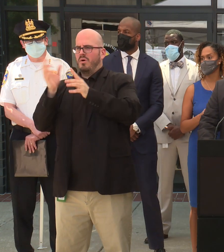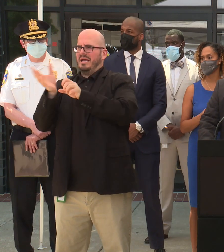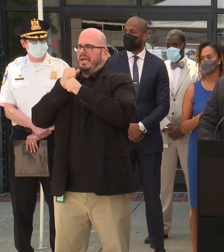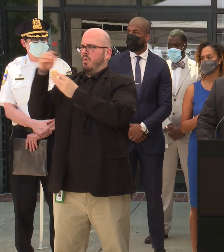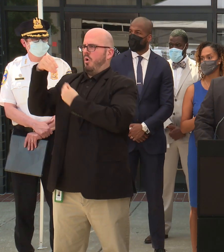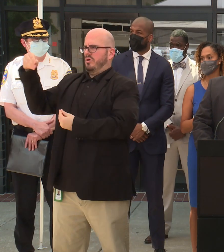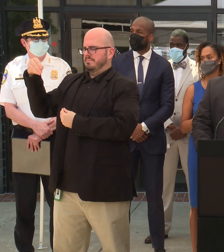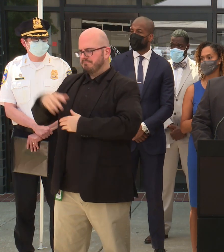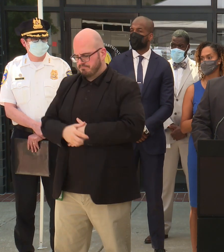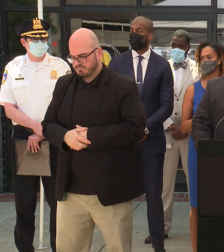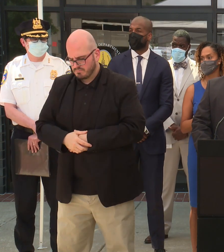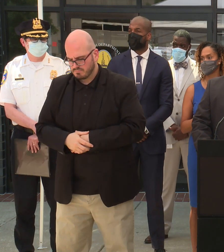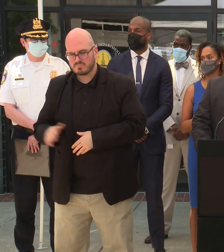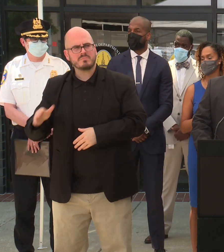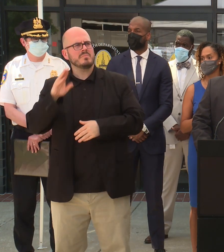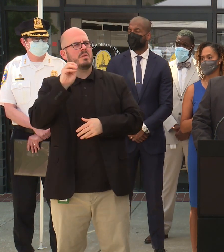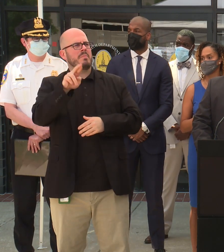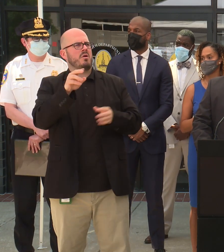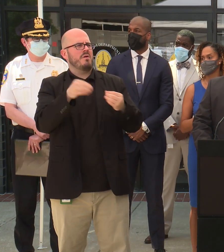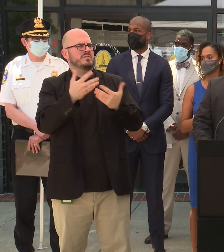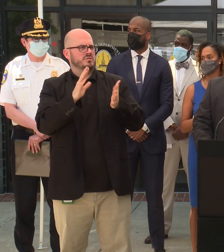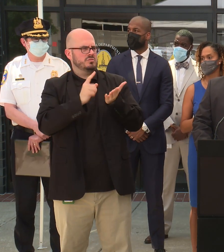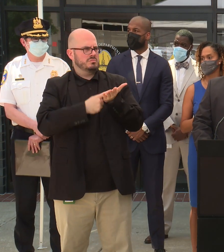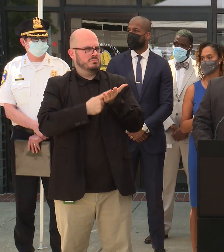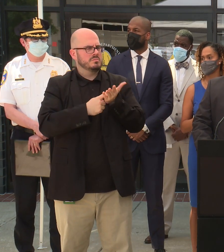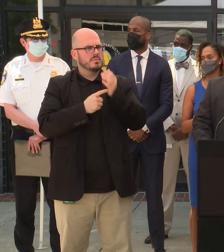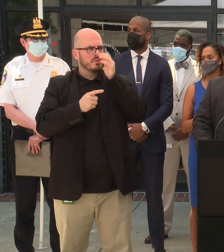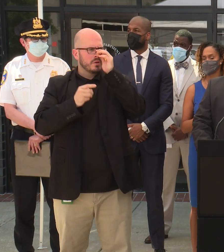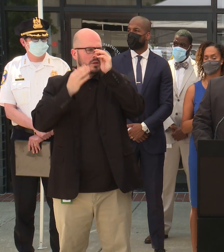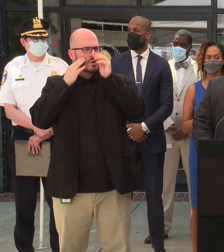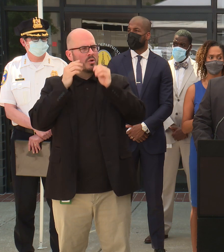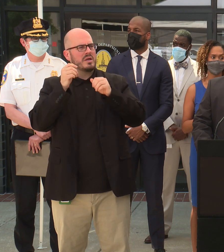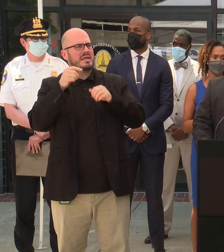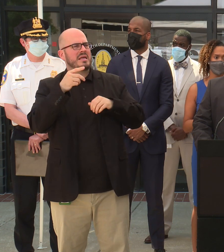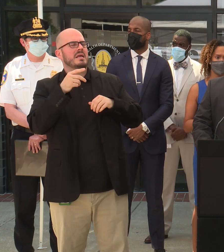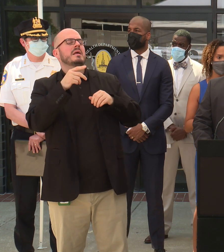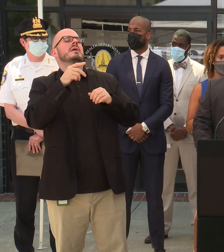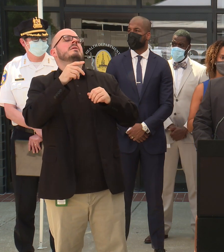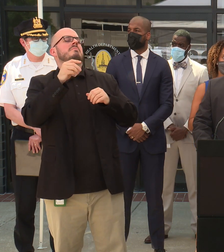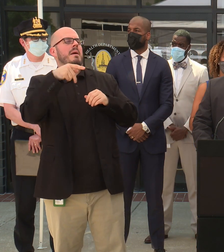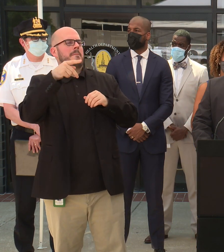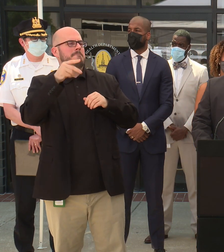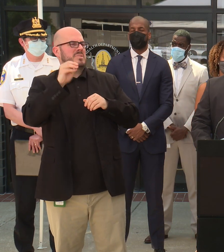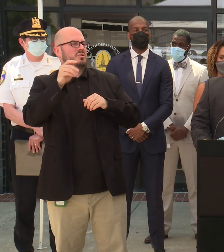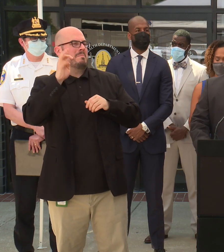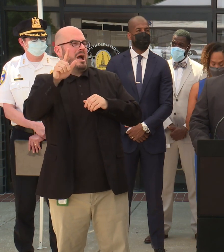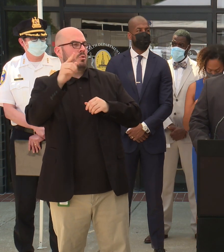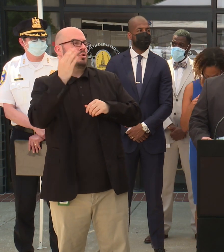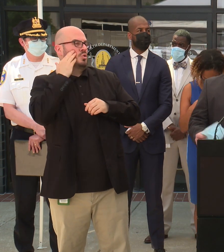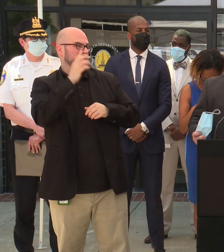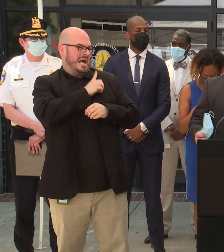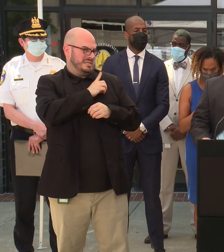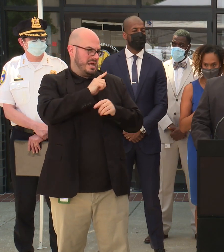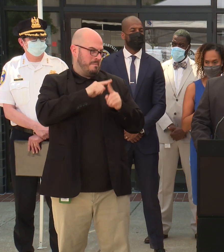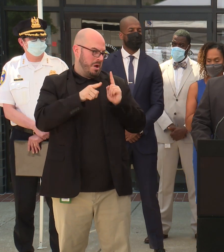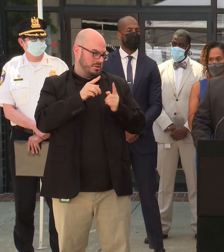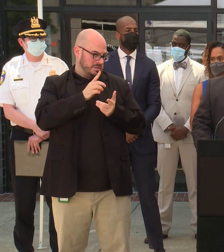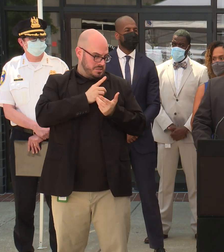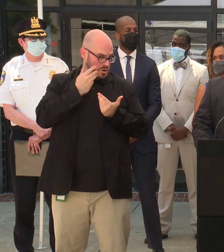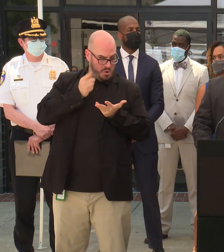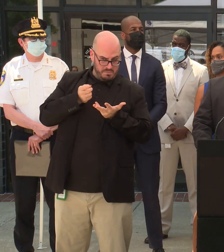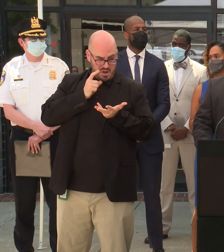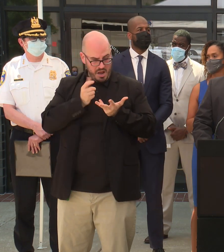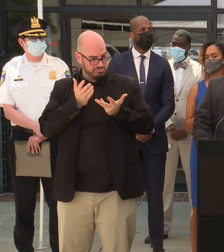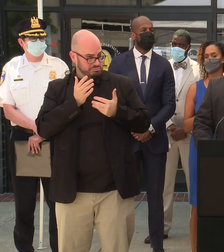mayor talked about this, but do we know if he knew Mr. Barksdale, even if Mr. Barksdale didn't know him? I